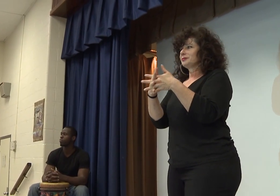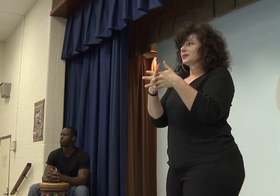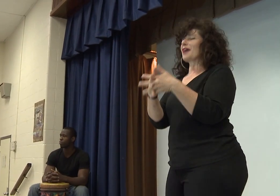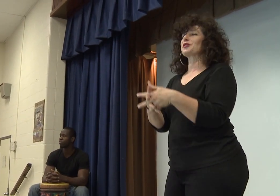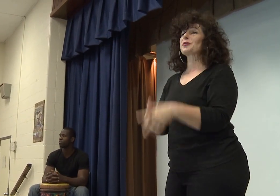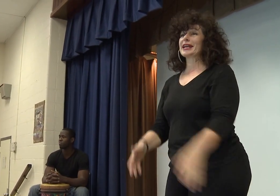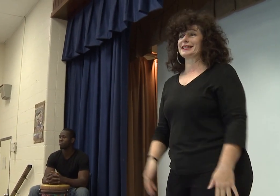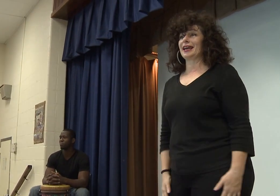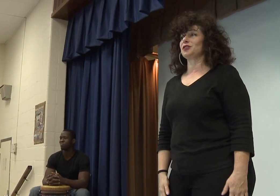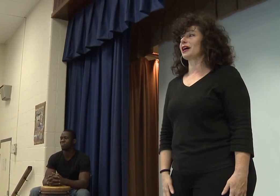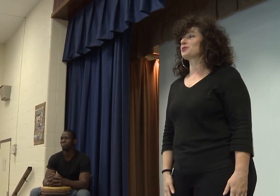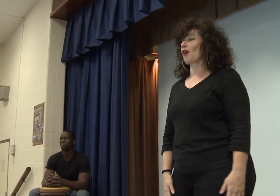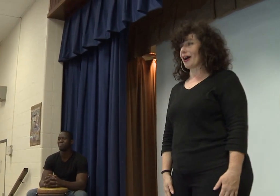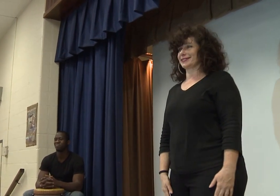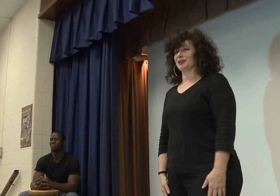Have a great day. You guys were awesome.